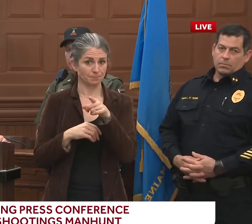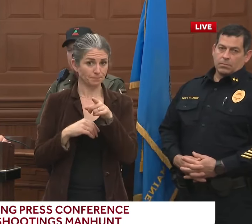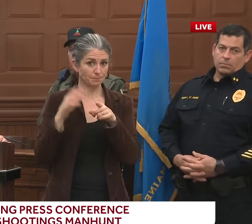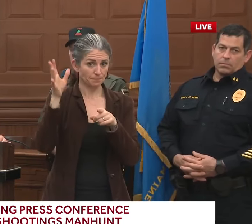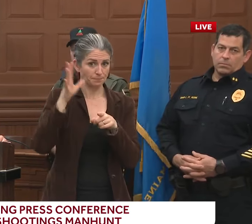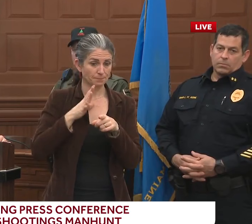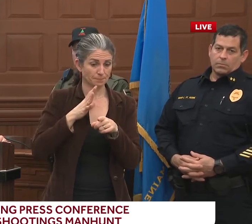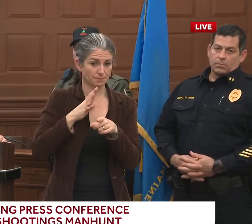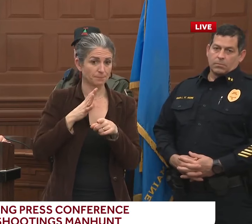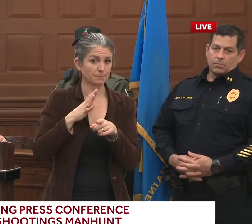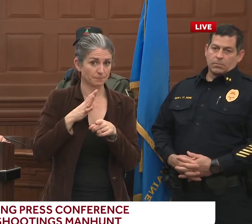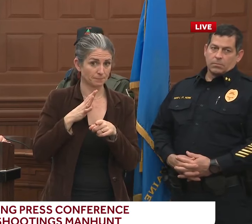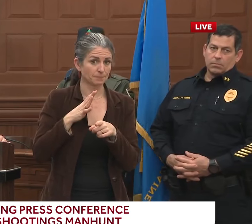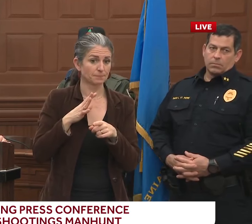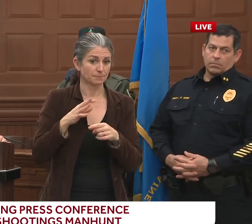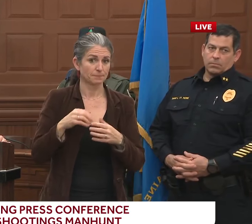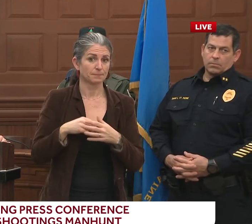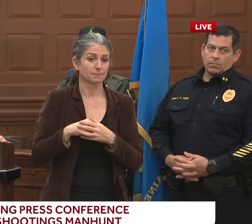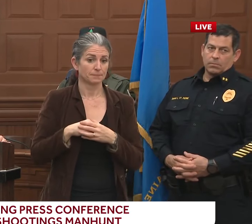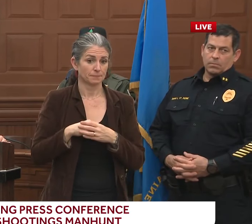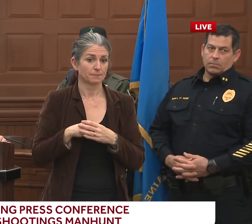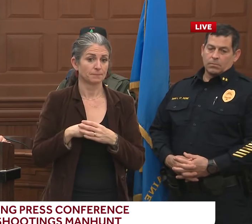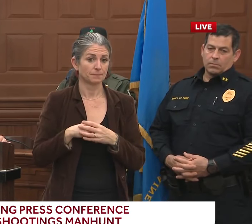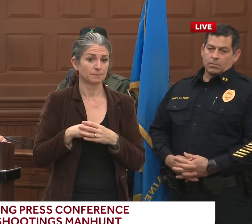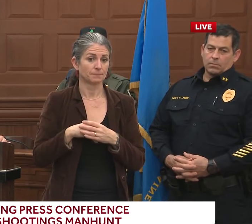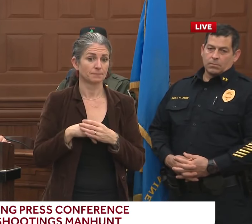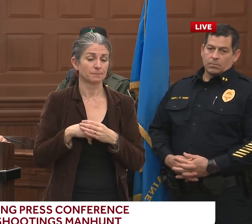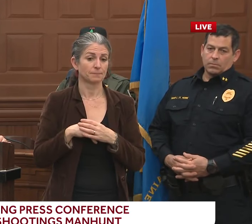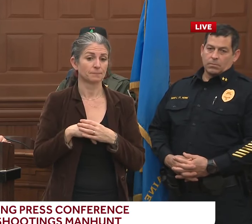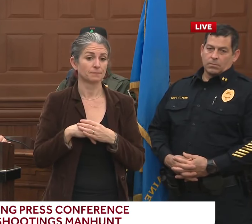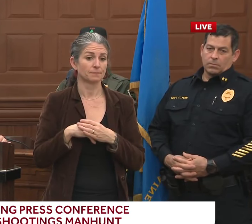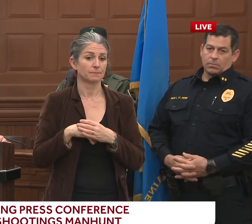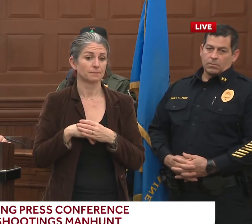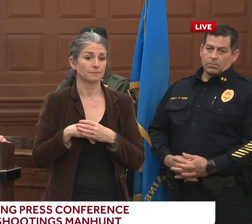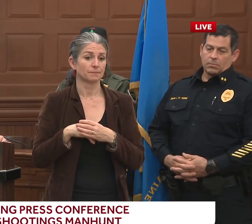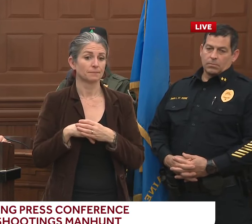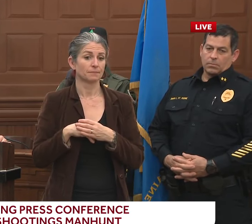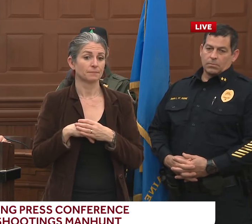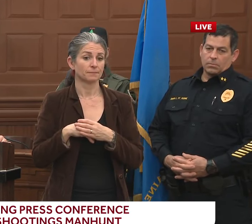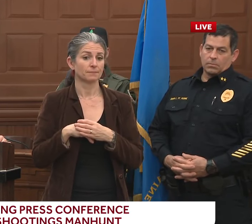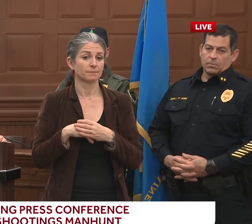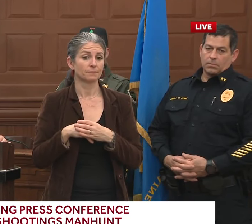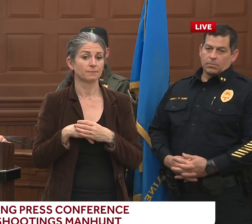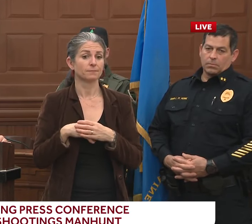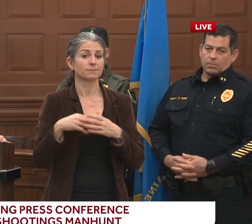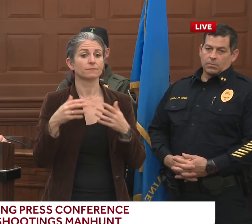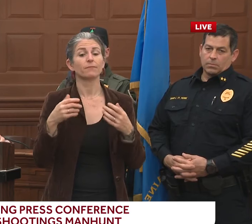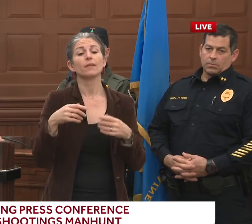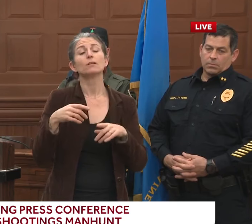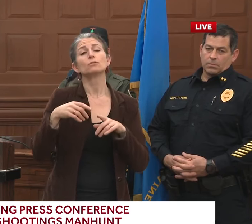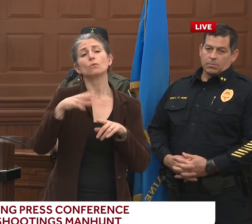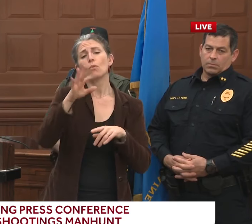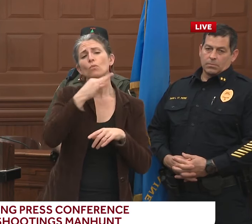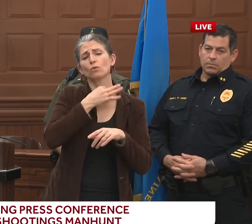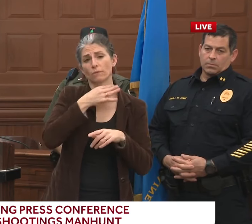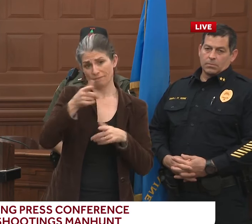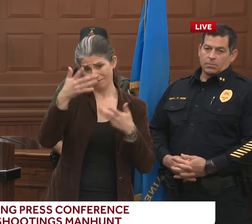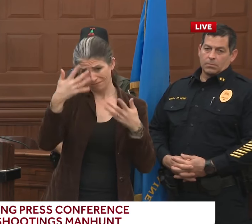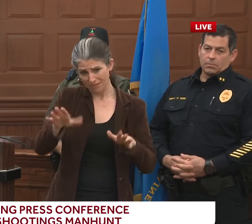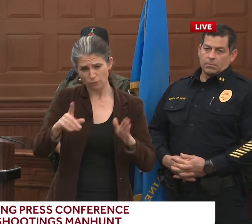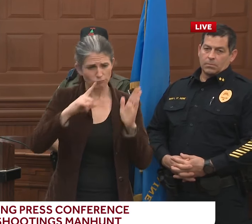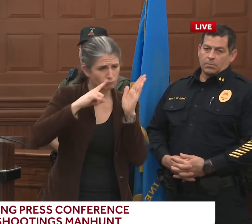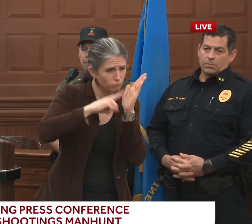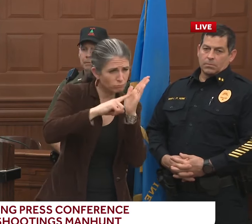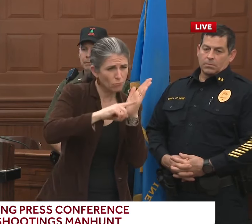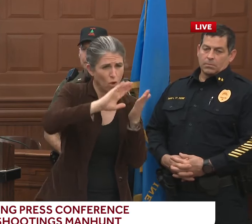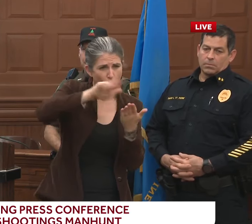secured or gone to all the residents, every place where he had lived previously? Have you gone to each one of those homes?